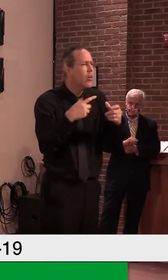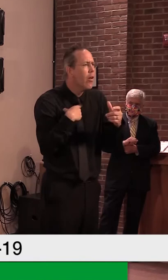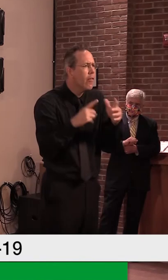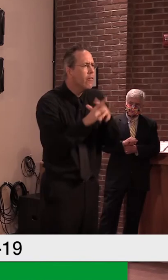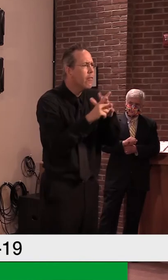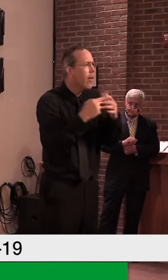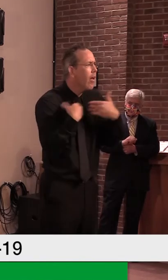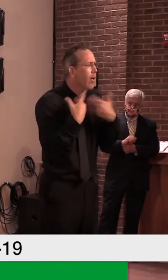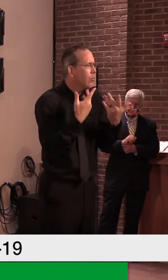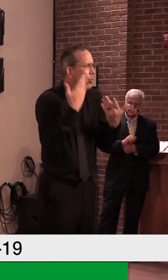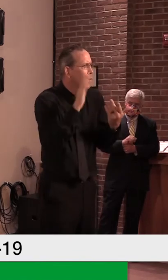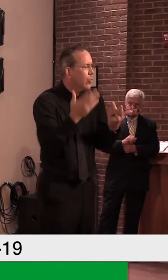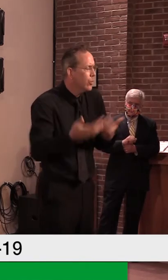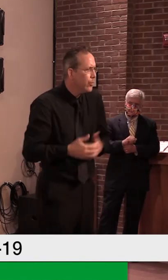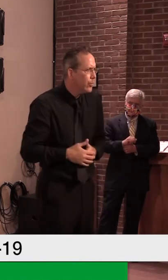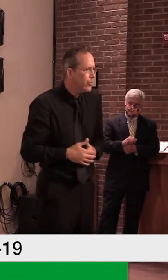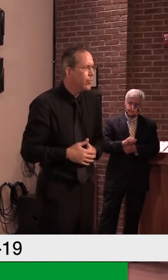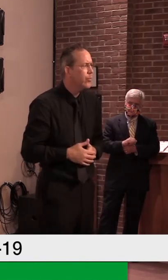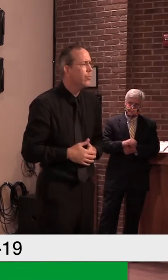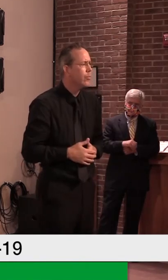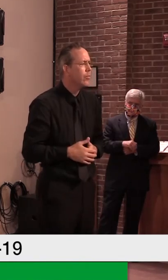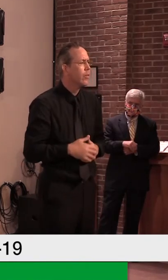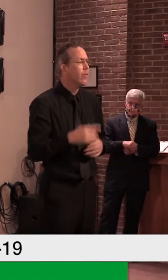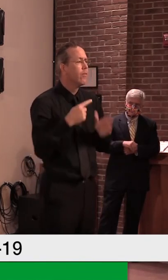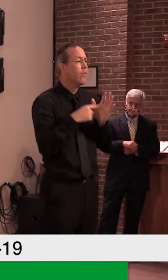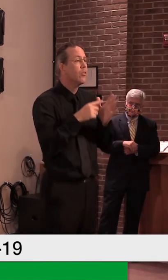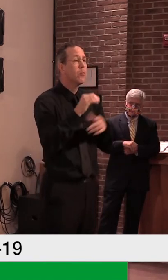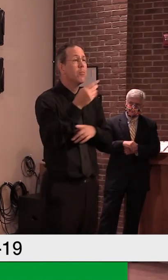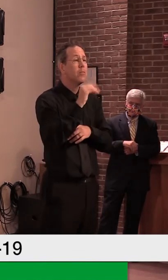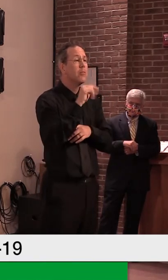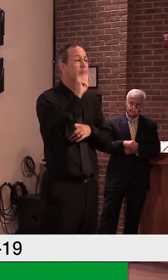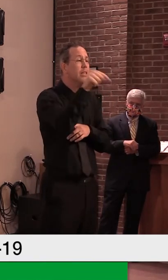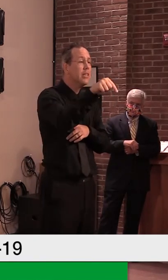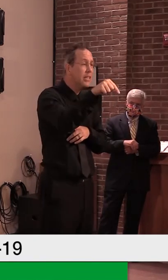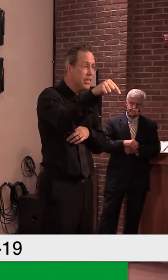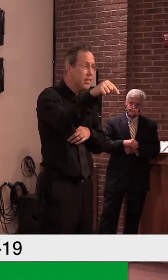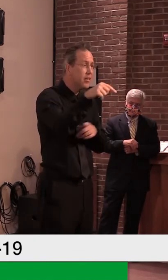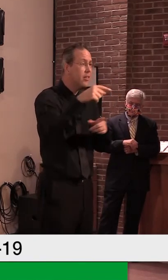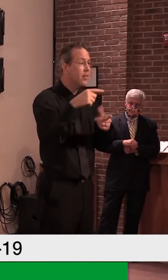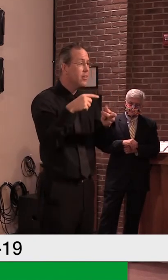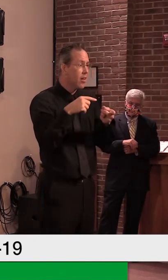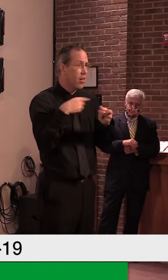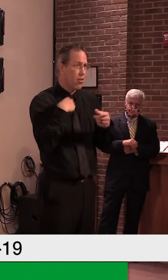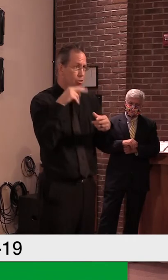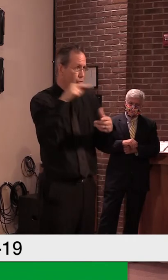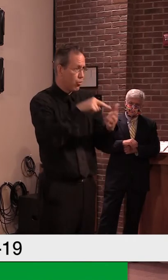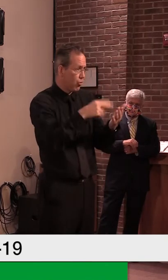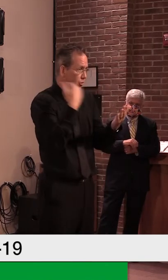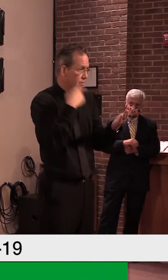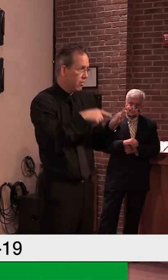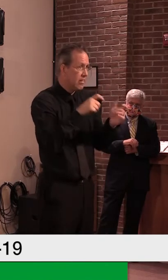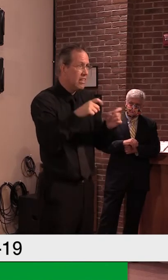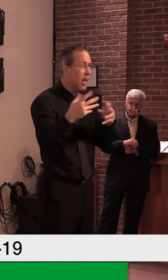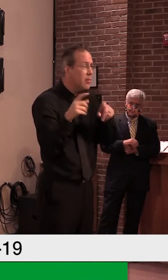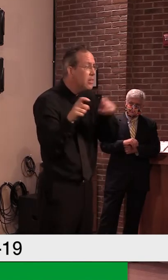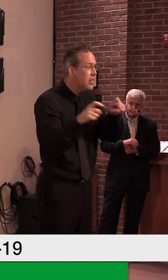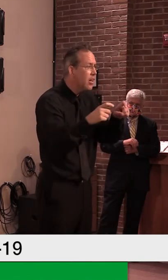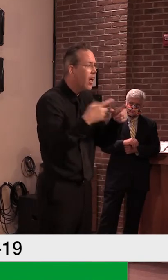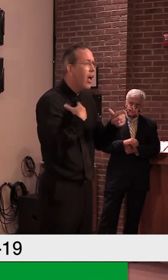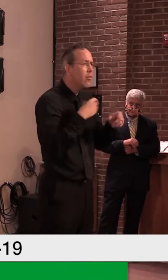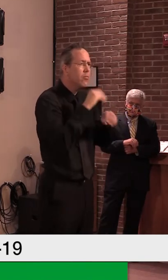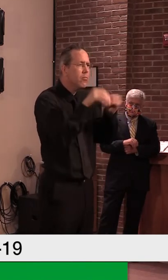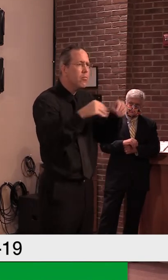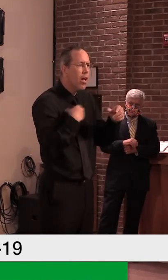the last time I looked at Mississippi, the percent positivity rate was 22 percent, um, compared to